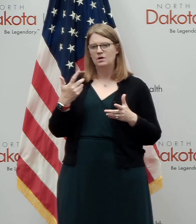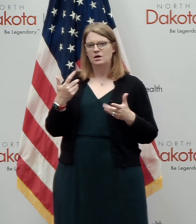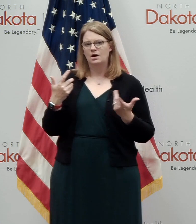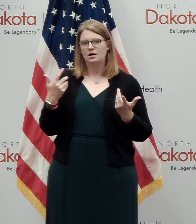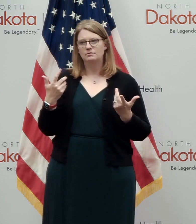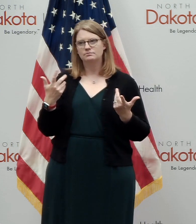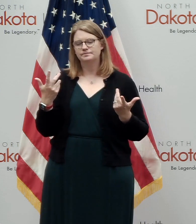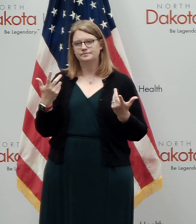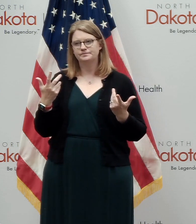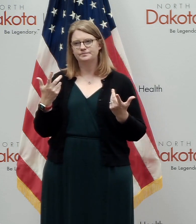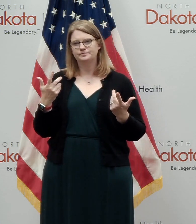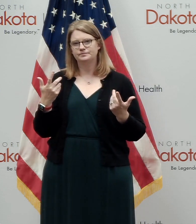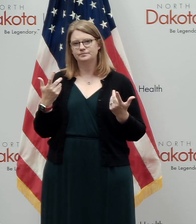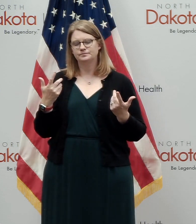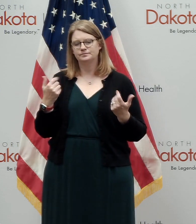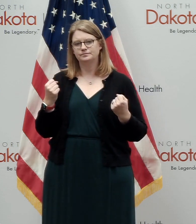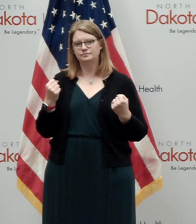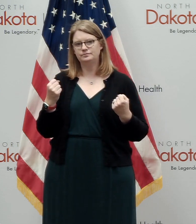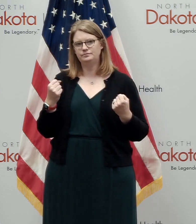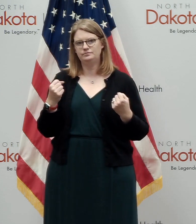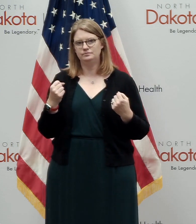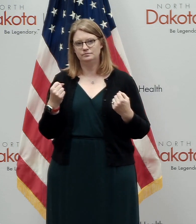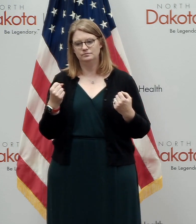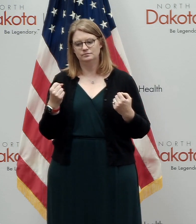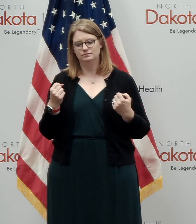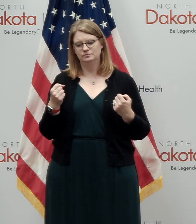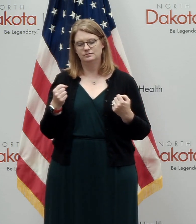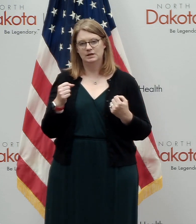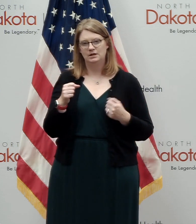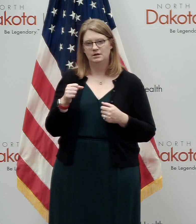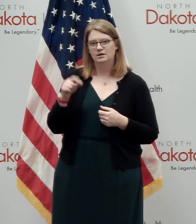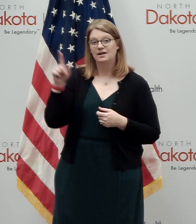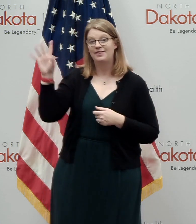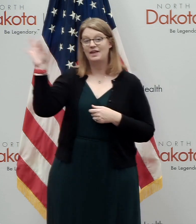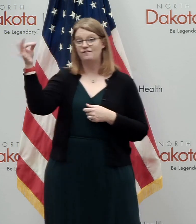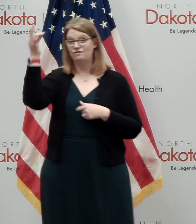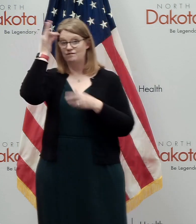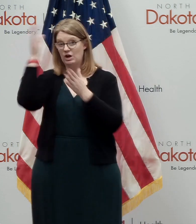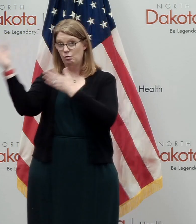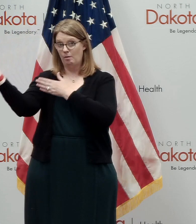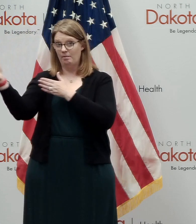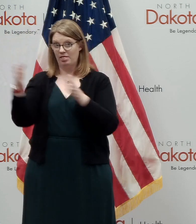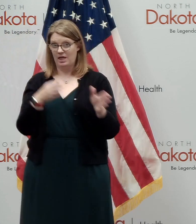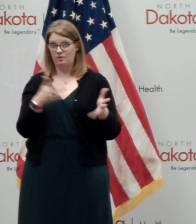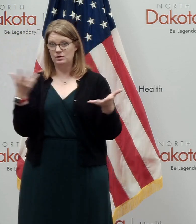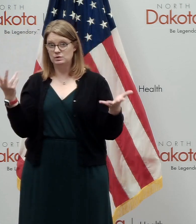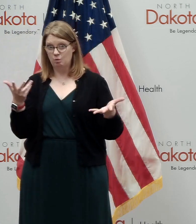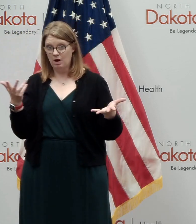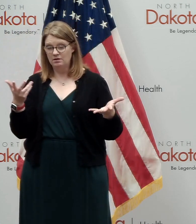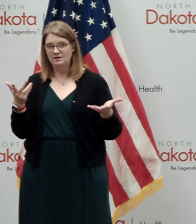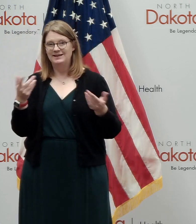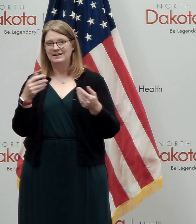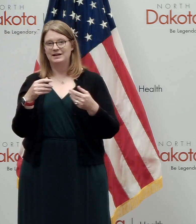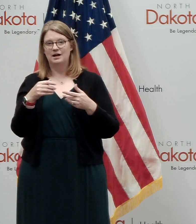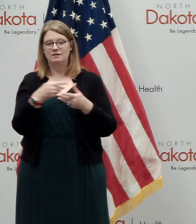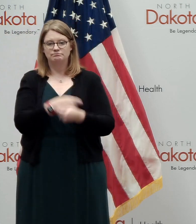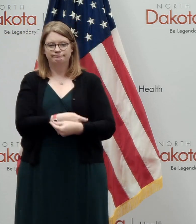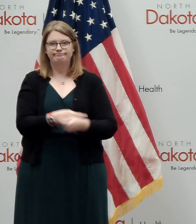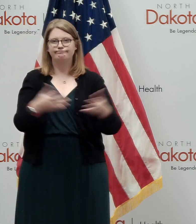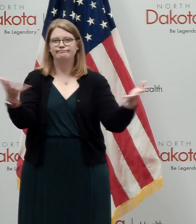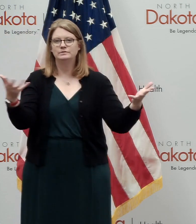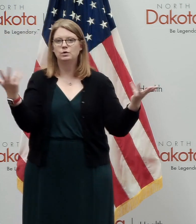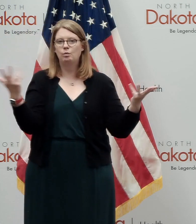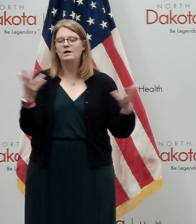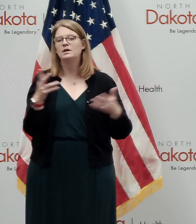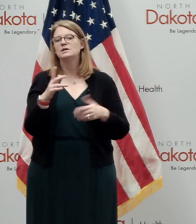I mean, and the federal strategy for distributing those tests was to try to get them out to all of the long